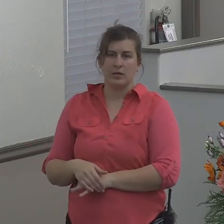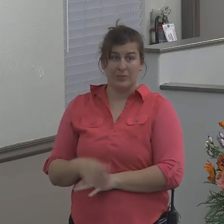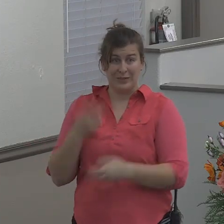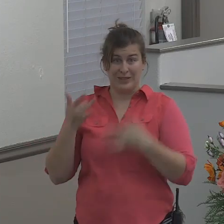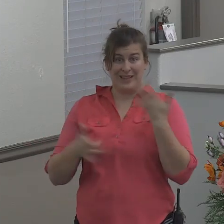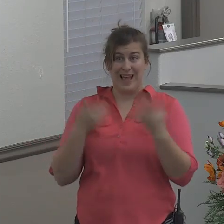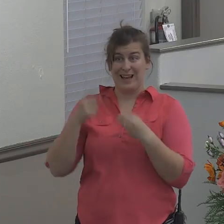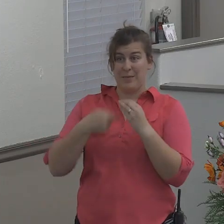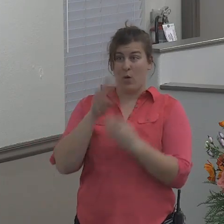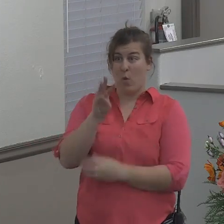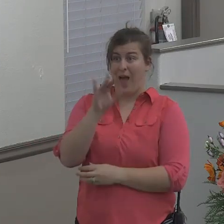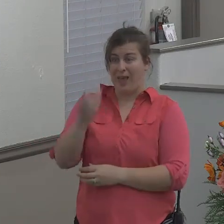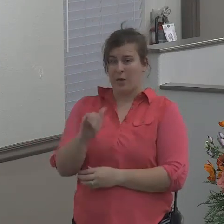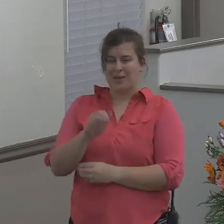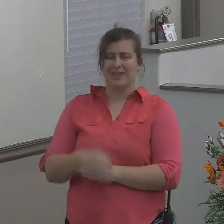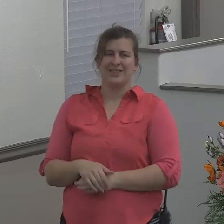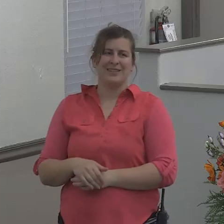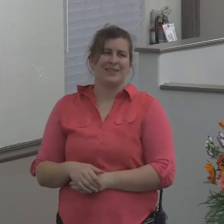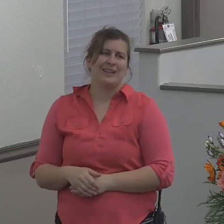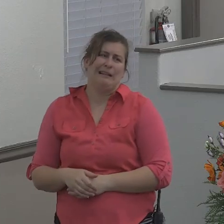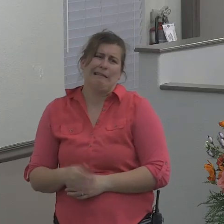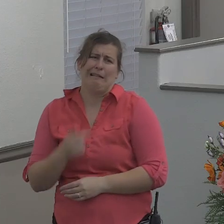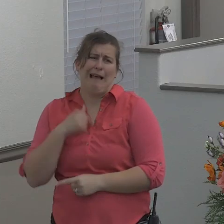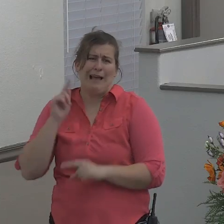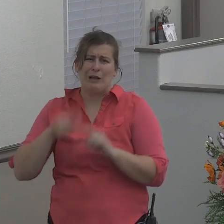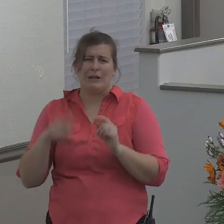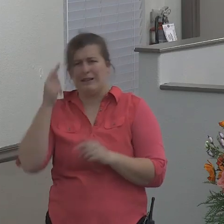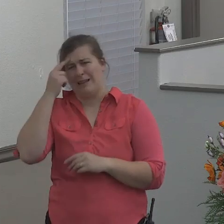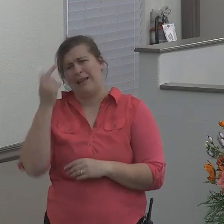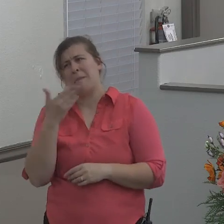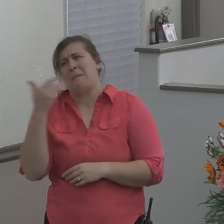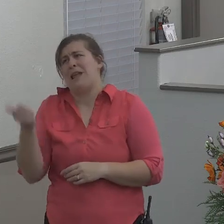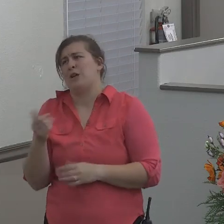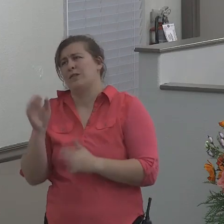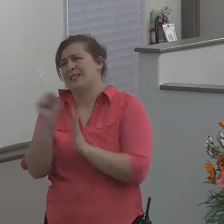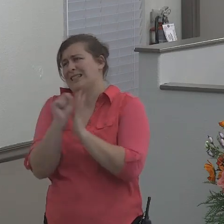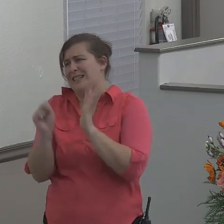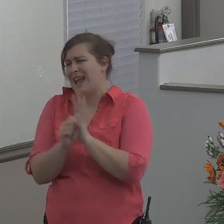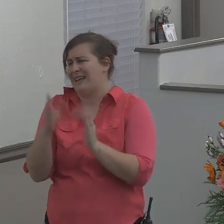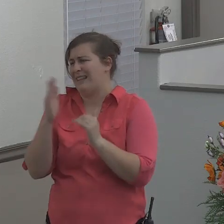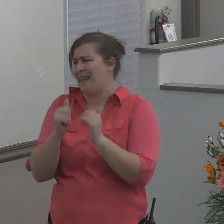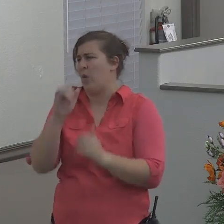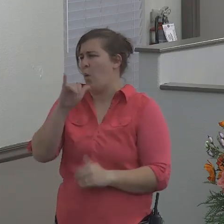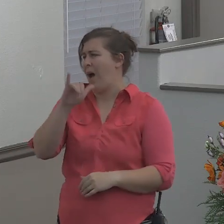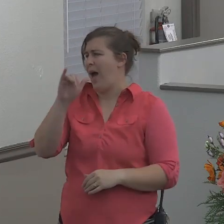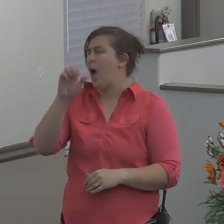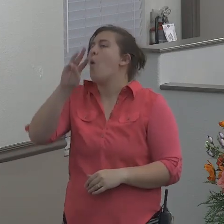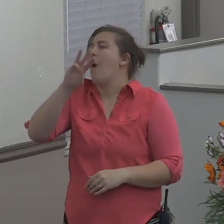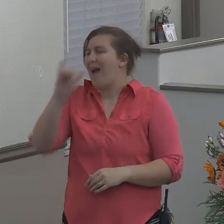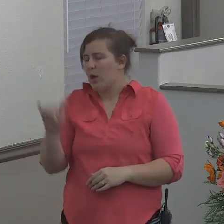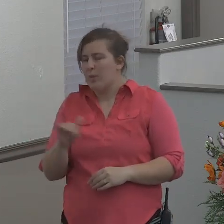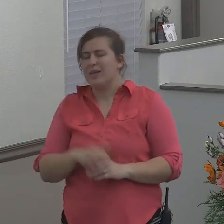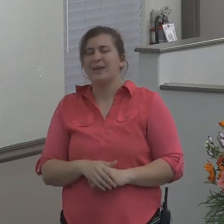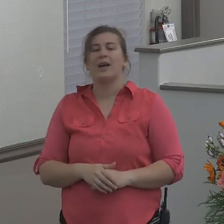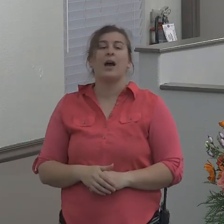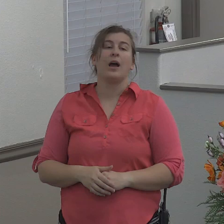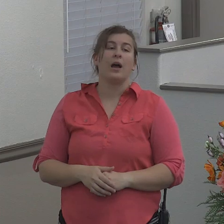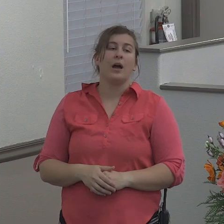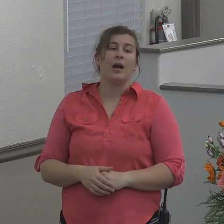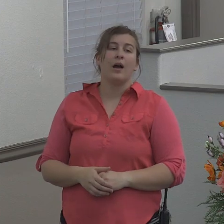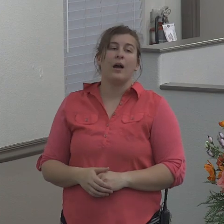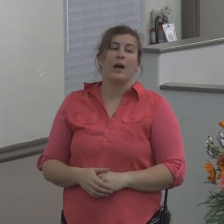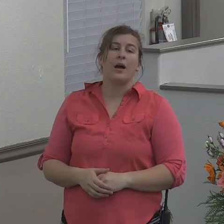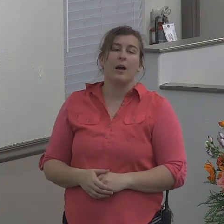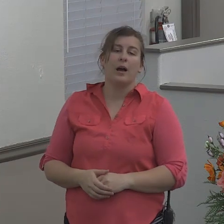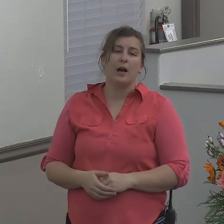when I was imagining this I couldn't think of a better state to go visit but anyway imagine he tells you you're going to a business